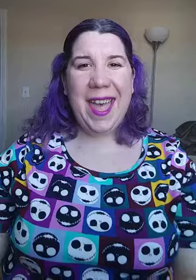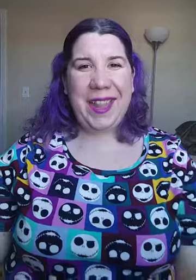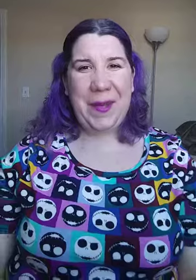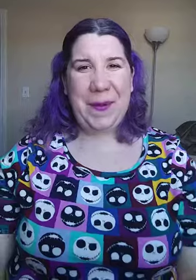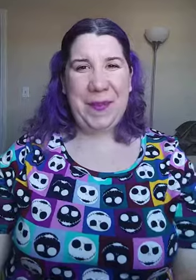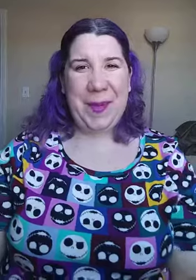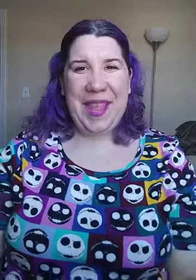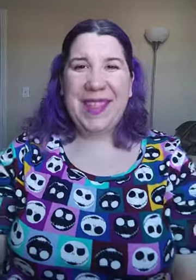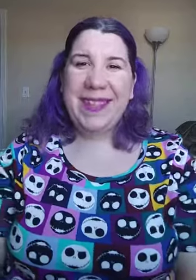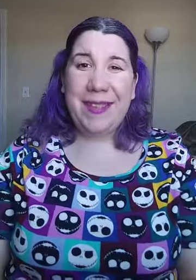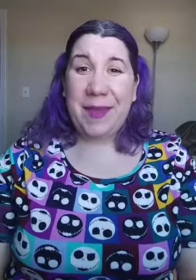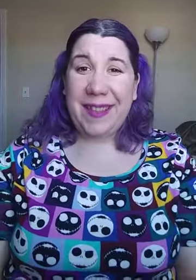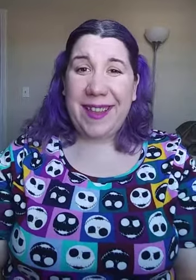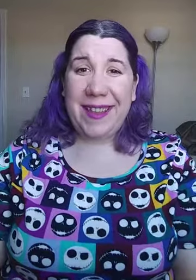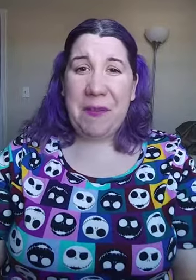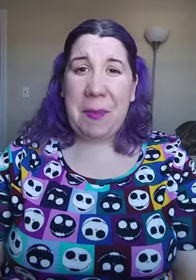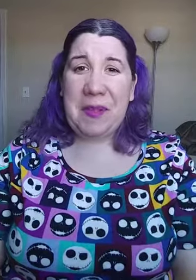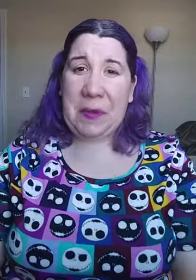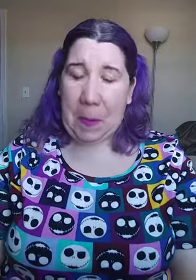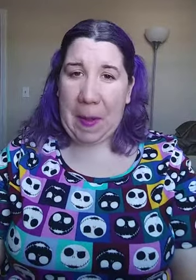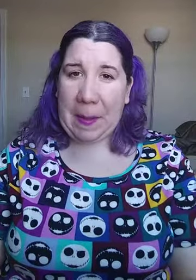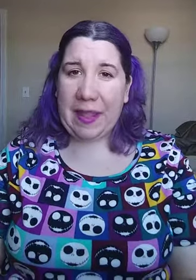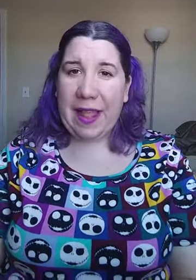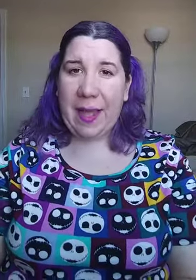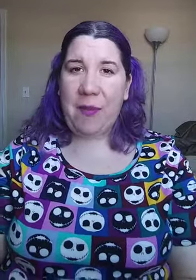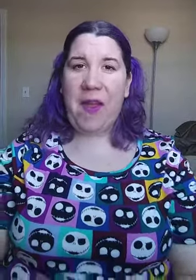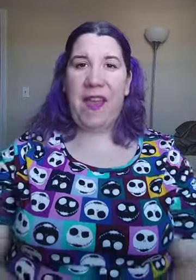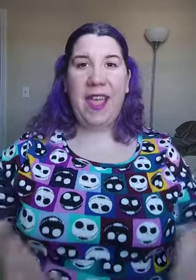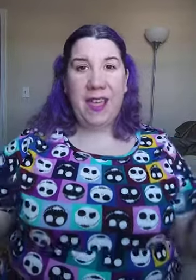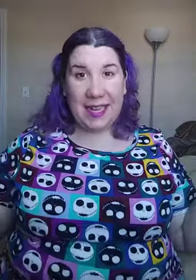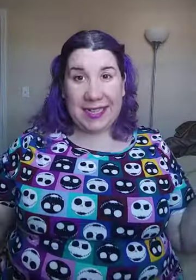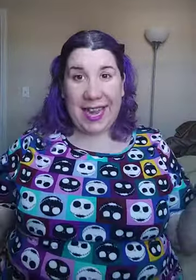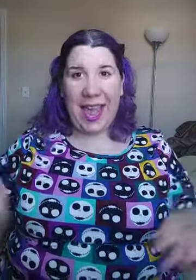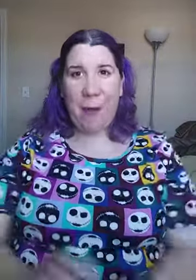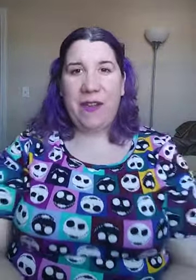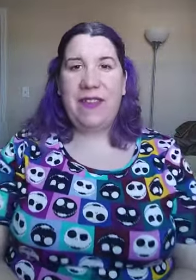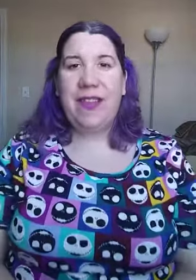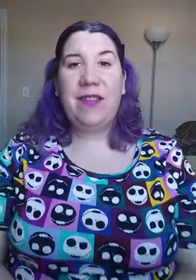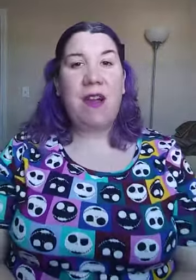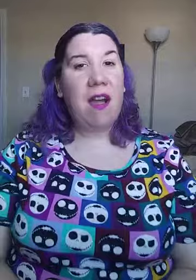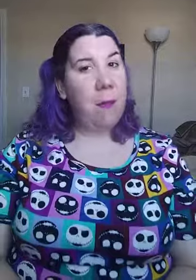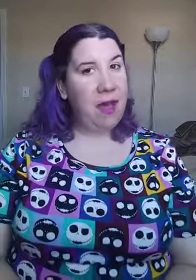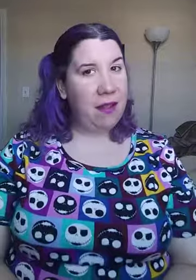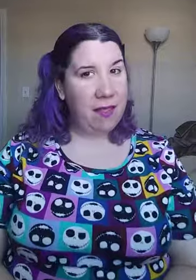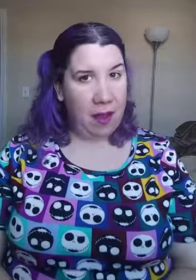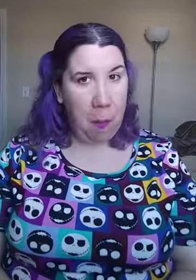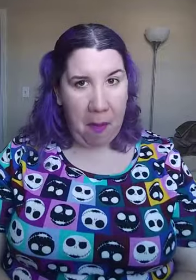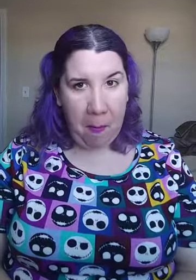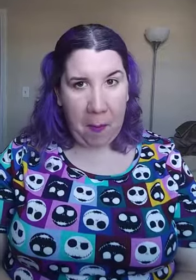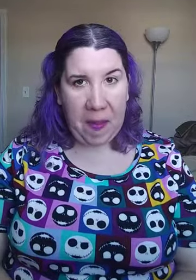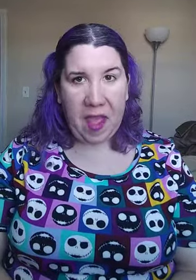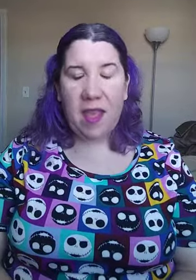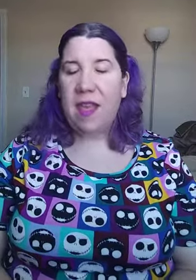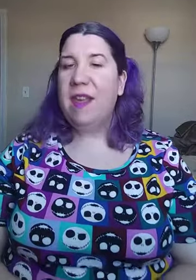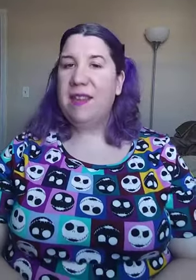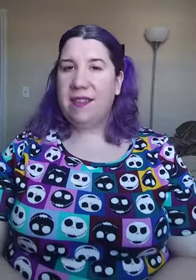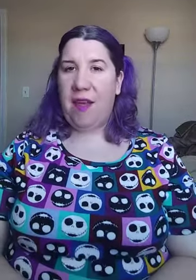Hello everybody this is Miss Stacy from the Stoughton Public Library and today I want to sing a song about a little bumblebee. So